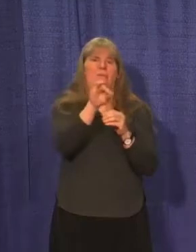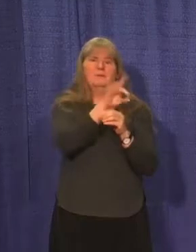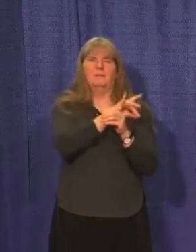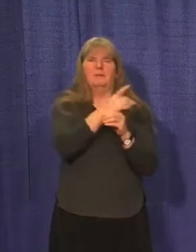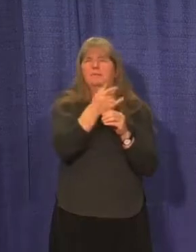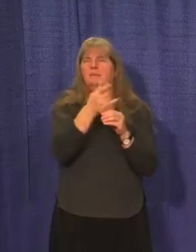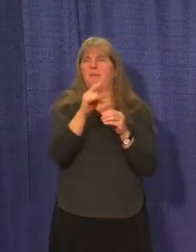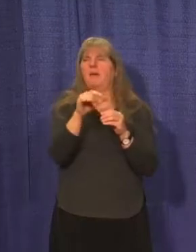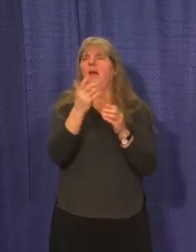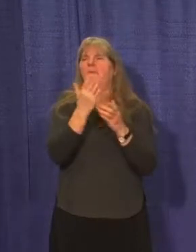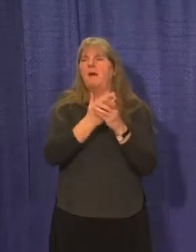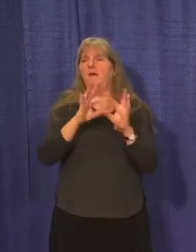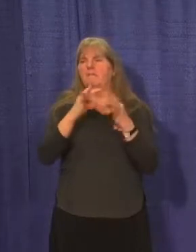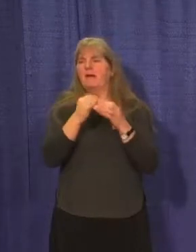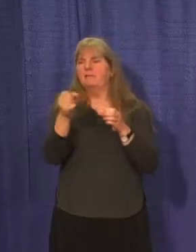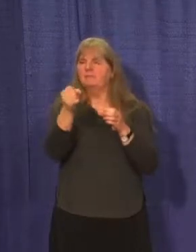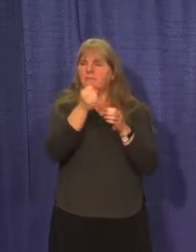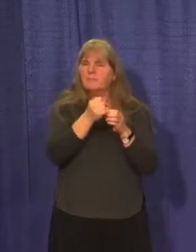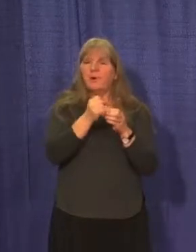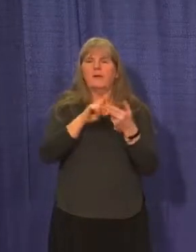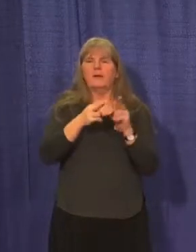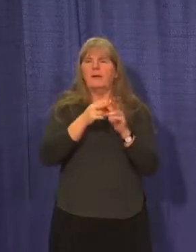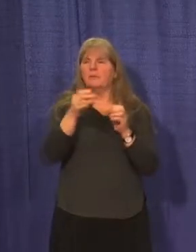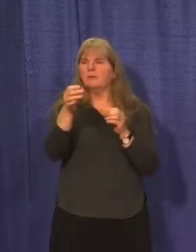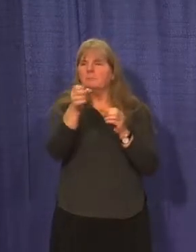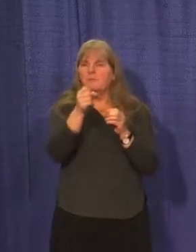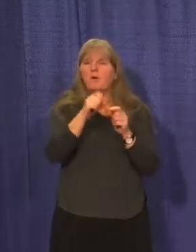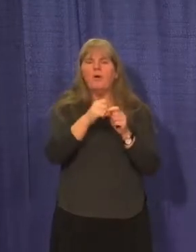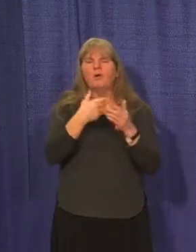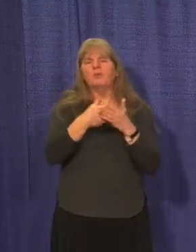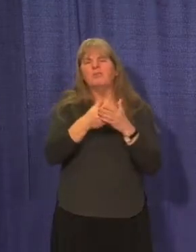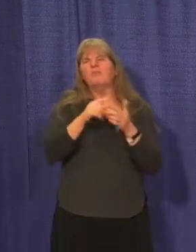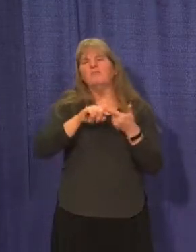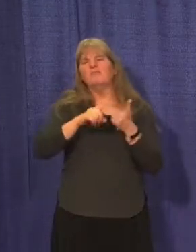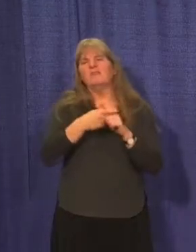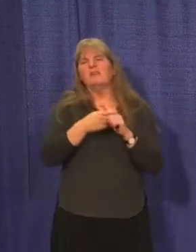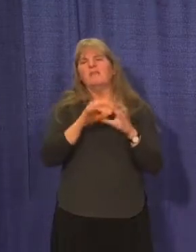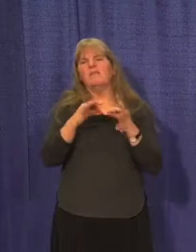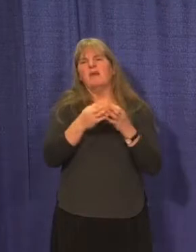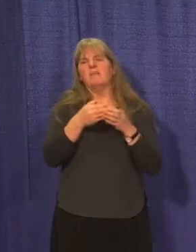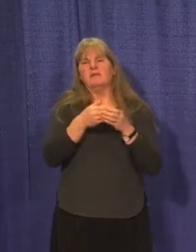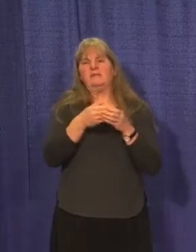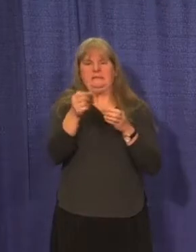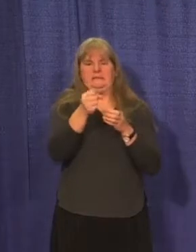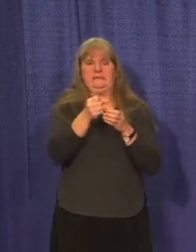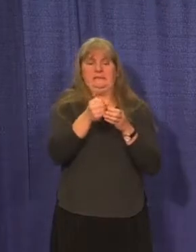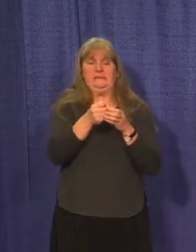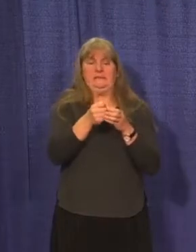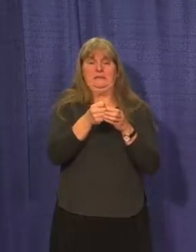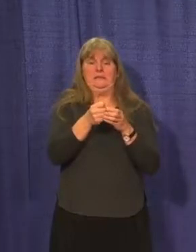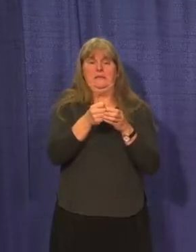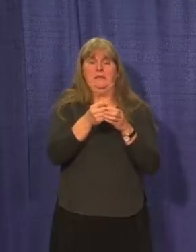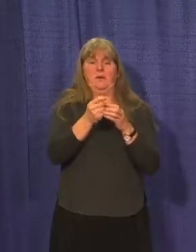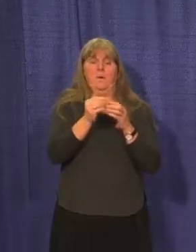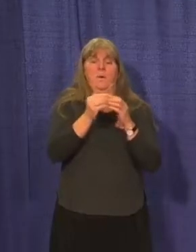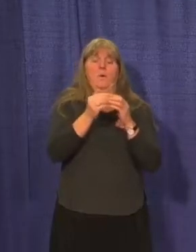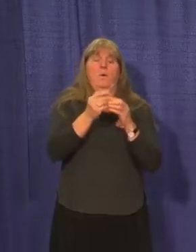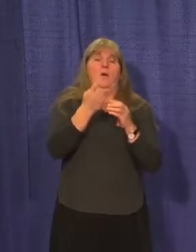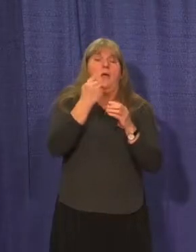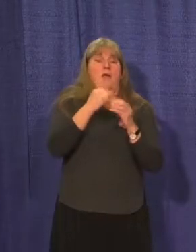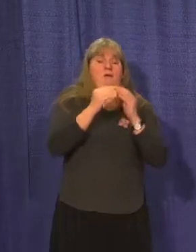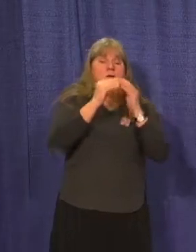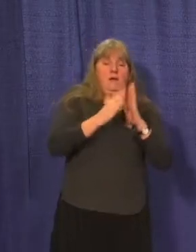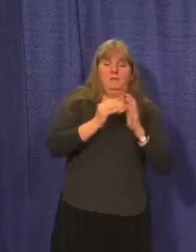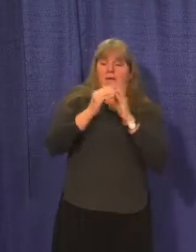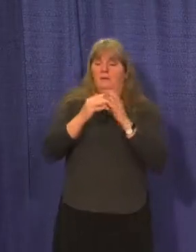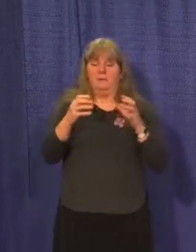whether extended family, neighbors, or close family friends. Remember, whether one household or two, when